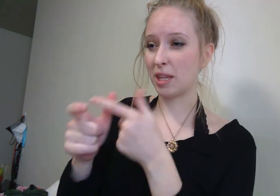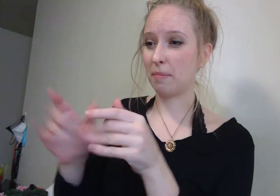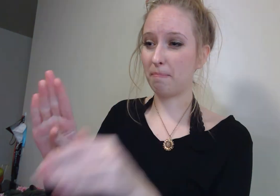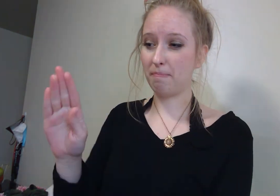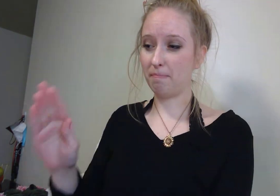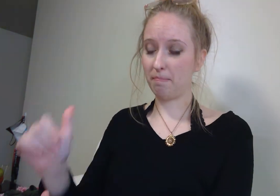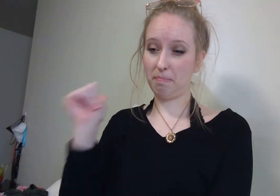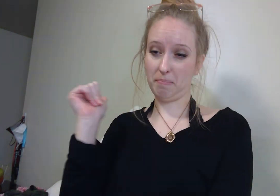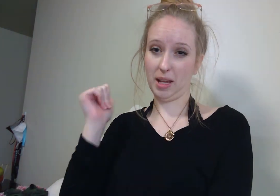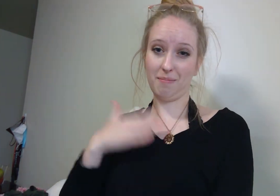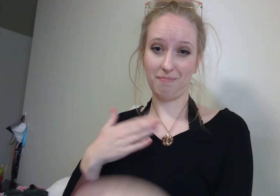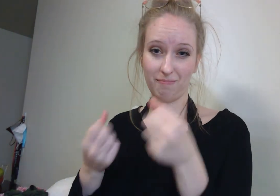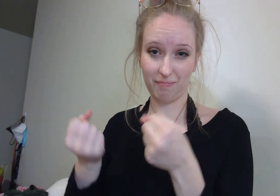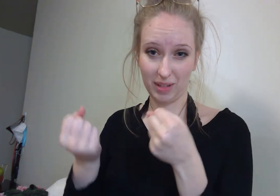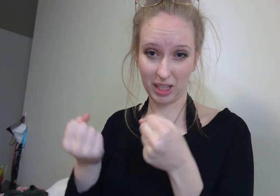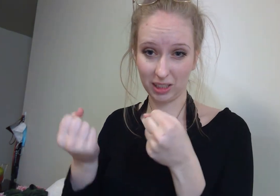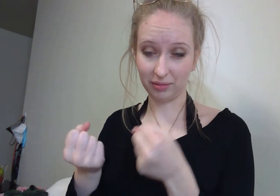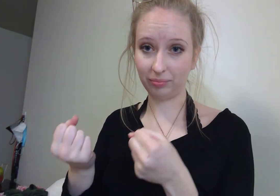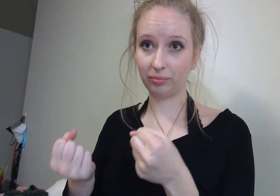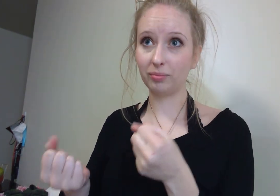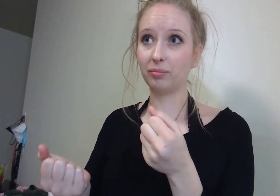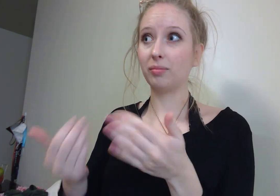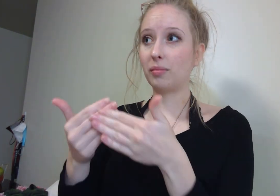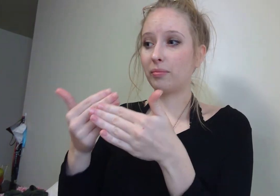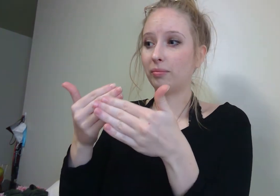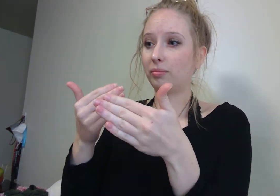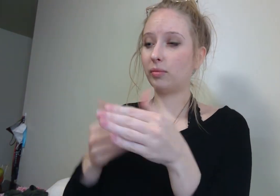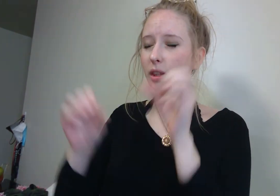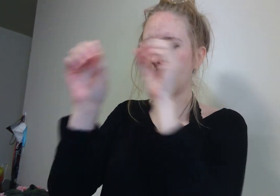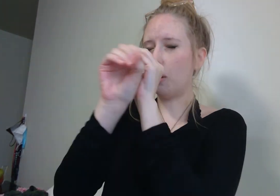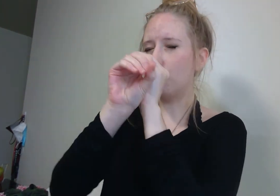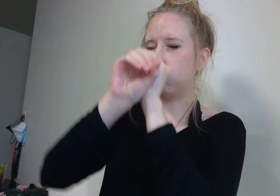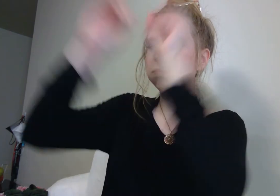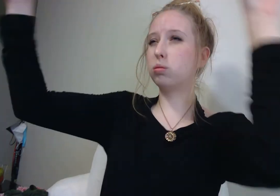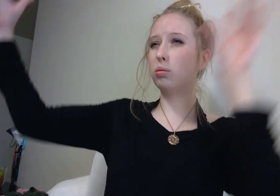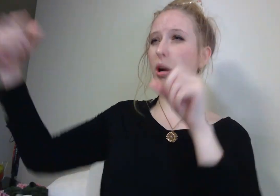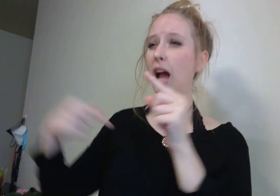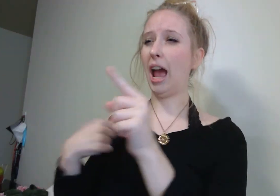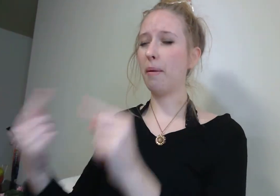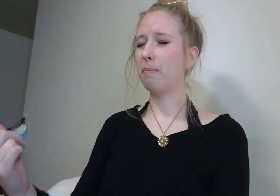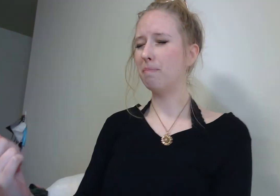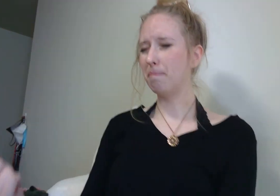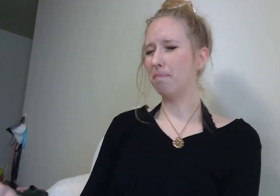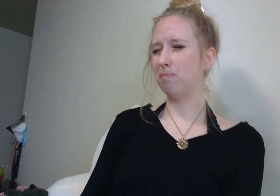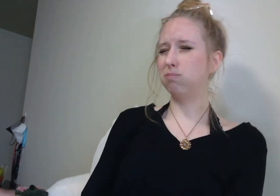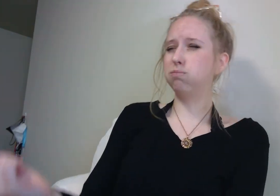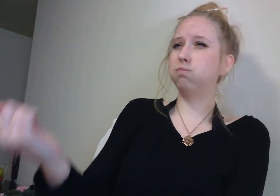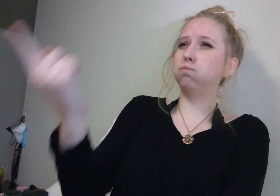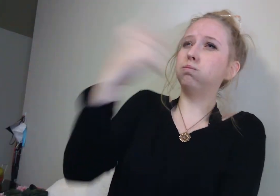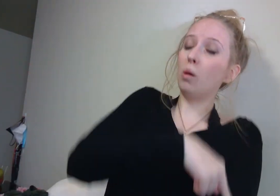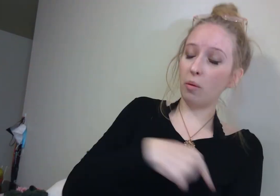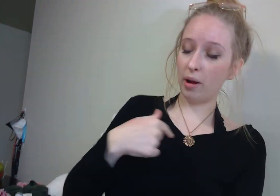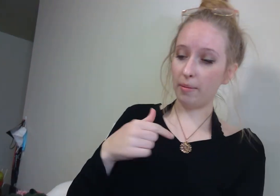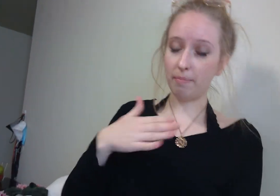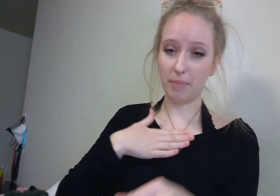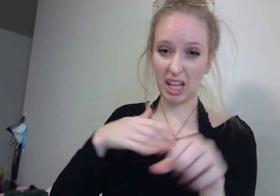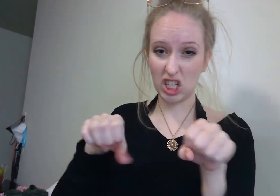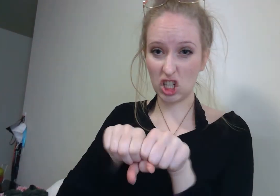Before I could make a move, the force of the explosion literally blew me out of my shoes. It lifted me up and propelled me out